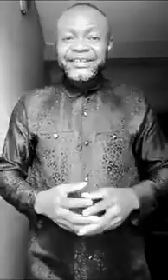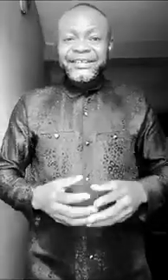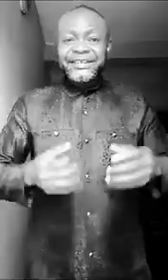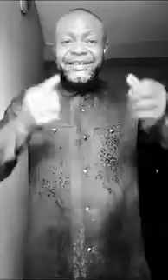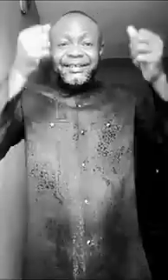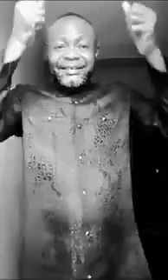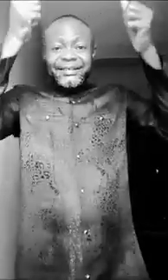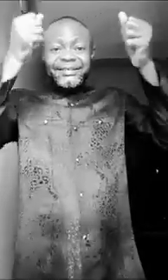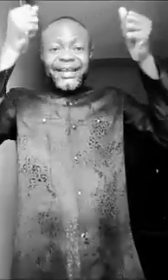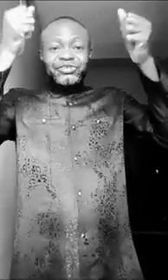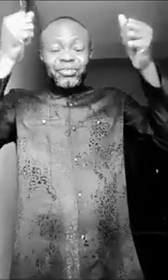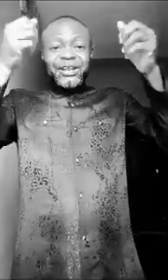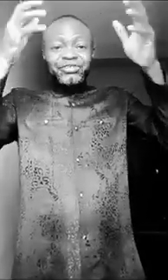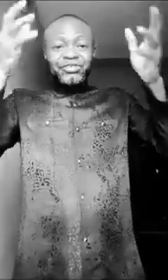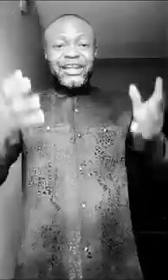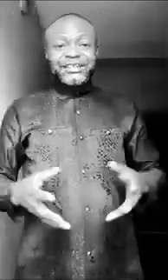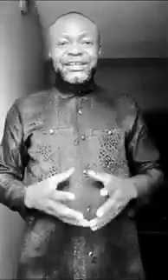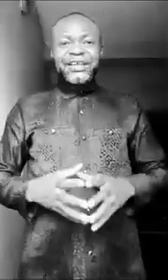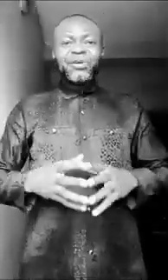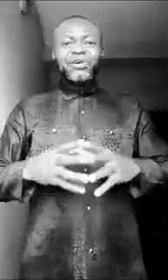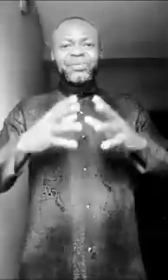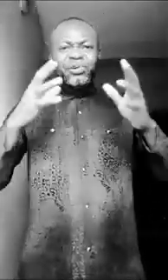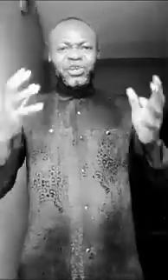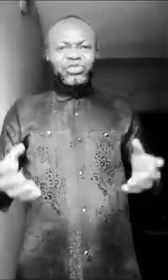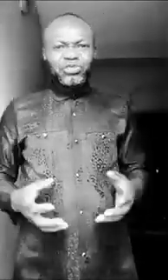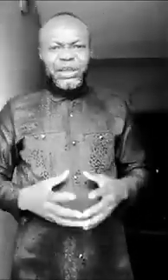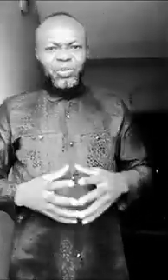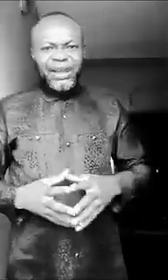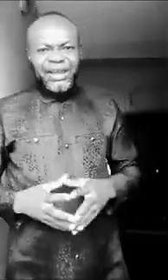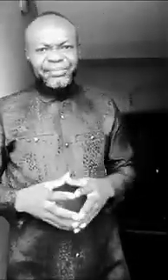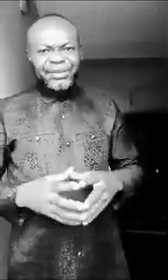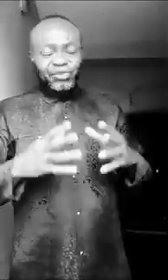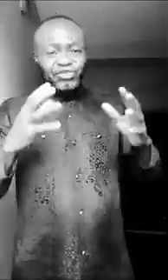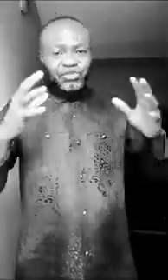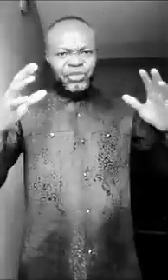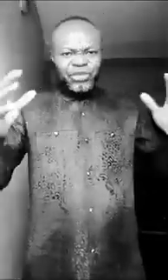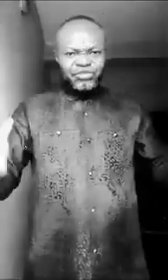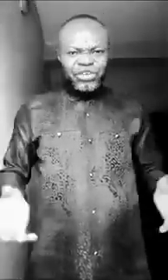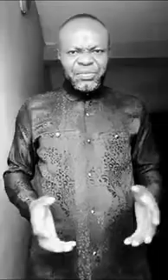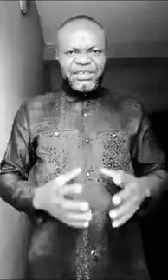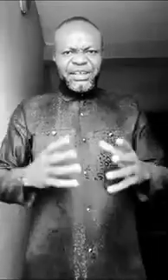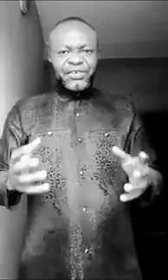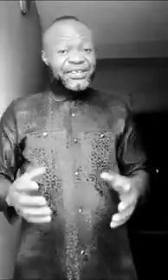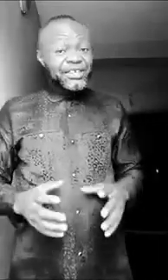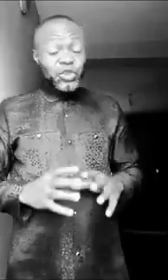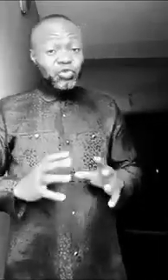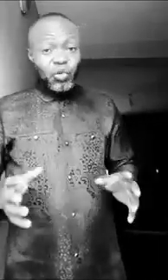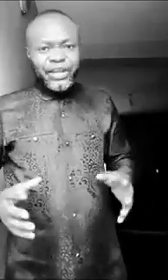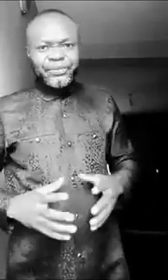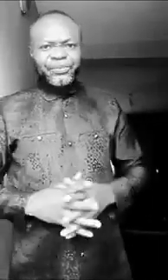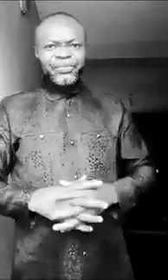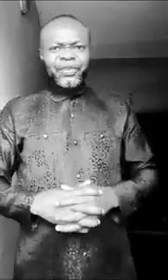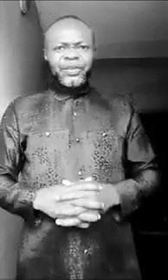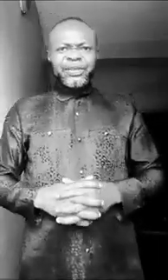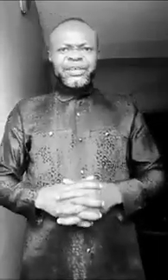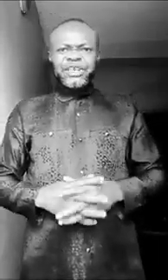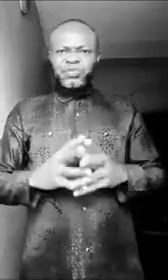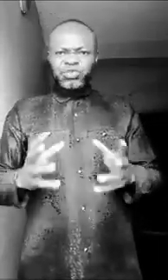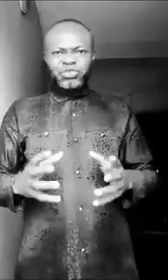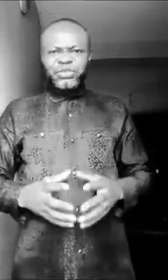all the protection you are in choir, means those treatments, everything is not working. It is a spiritual something.